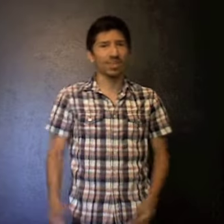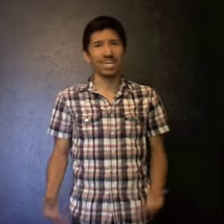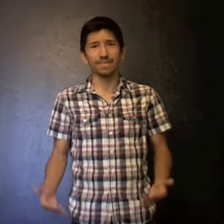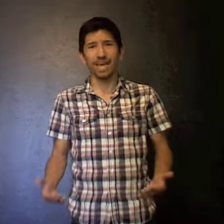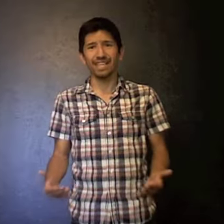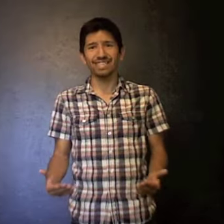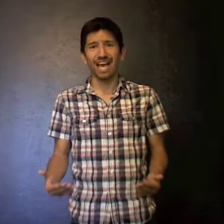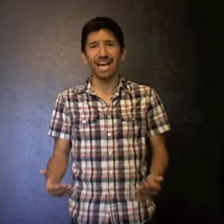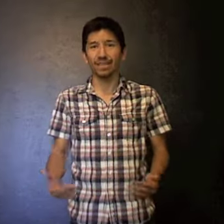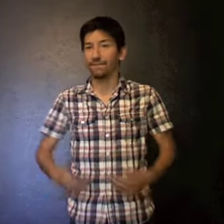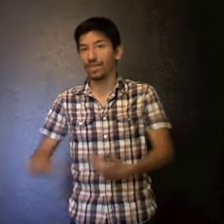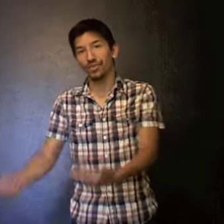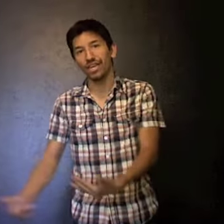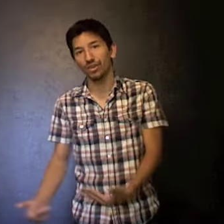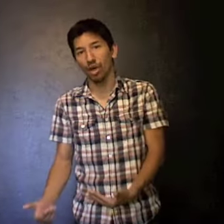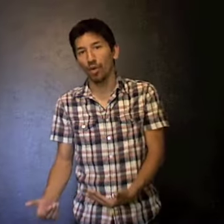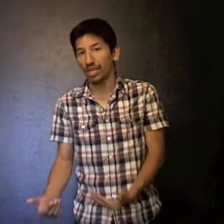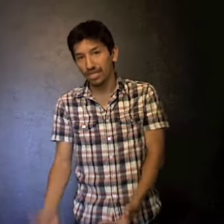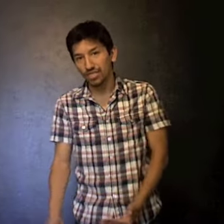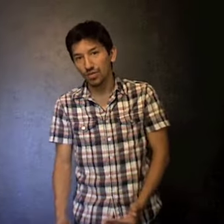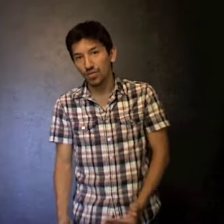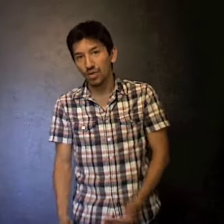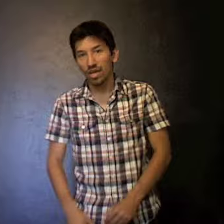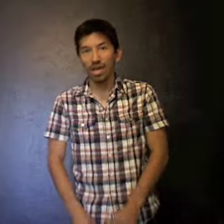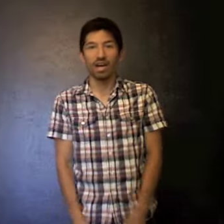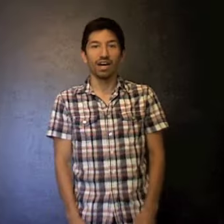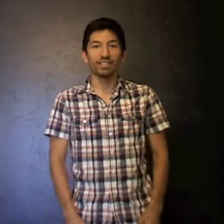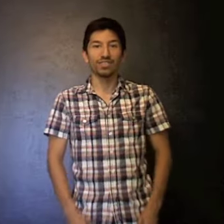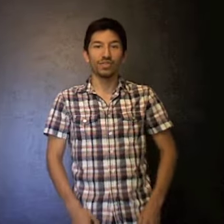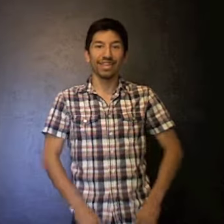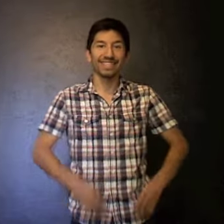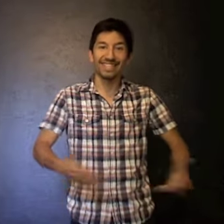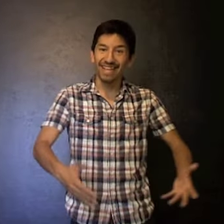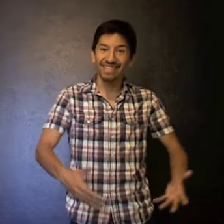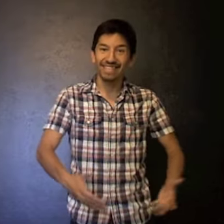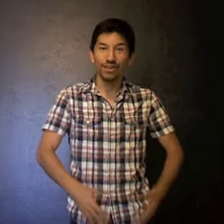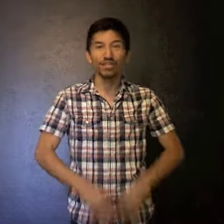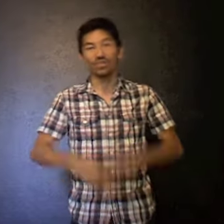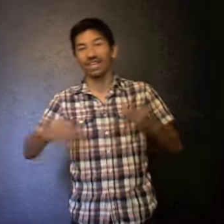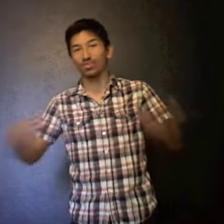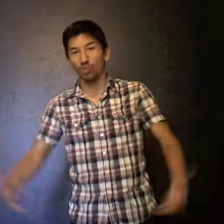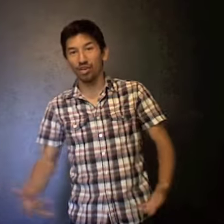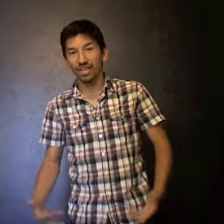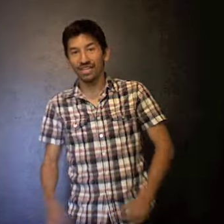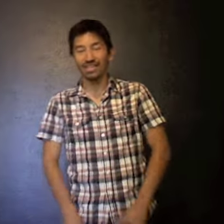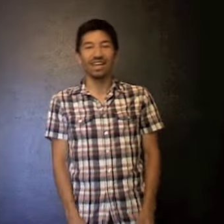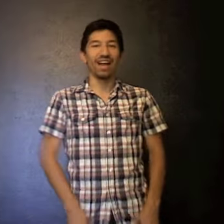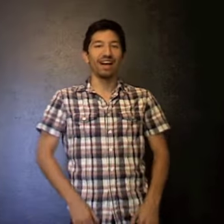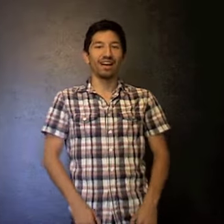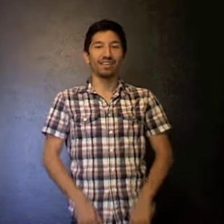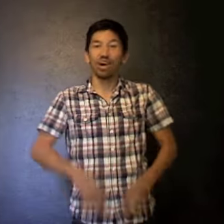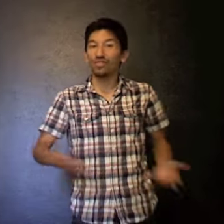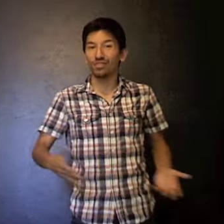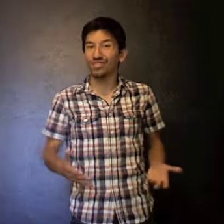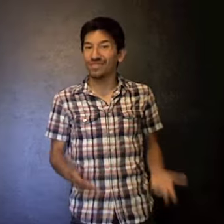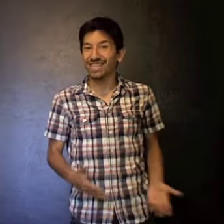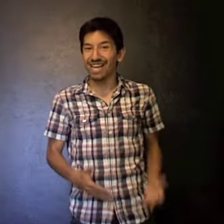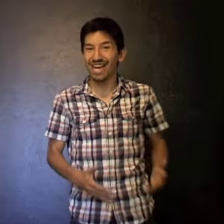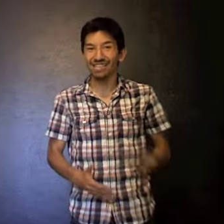think it depends on the field that you're going into? Do you think it's necessary? Do you think it's worth it? Also, do you think that college